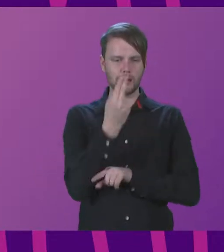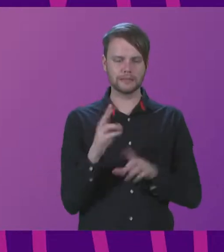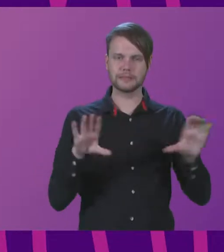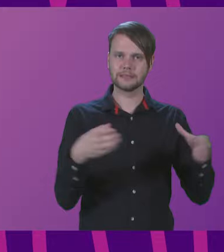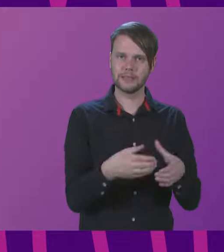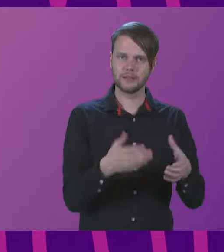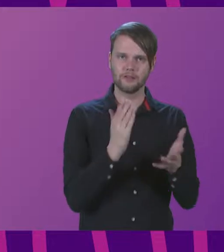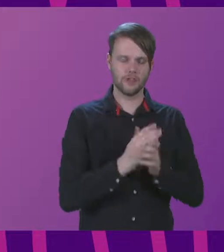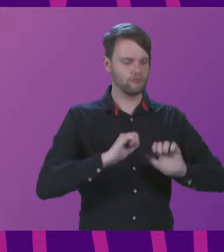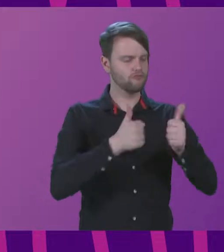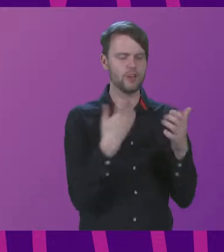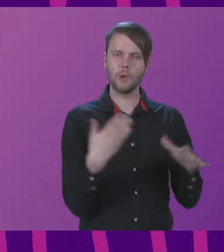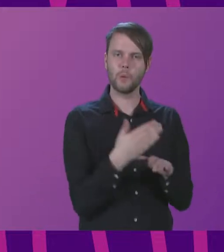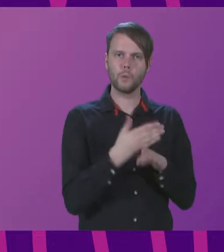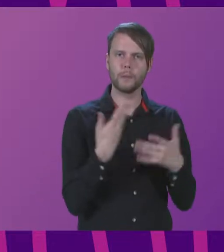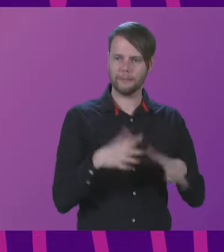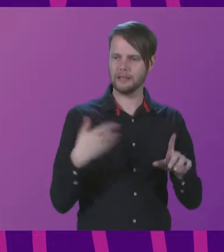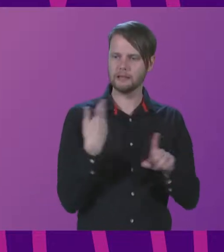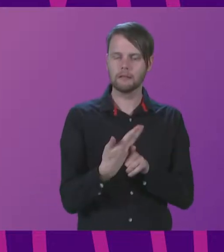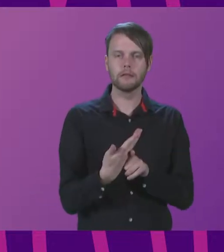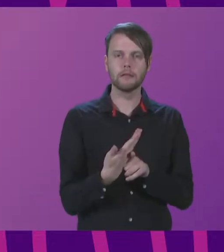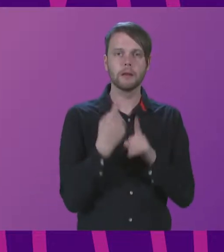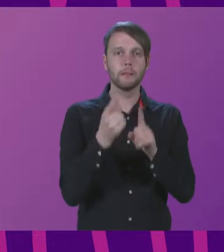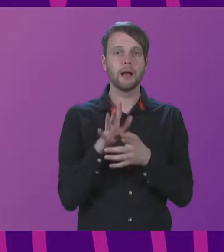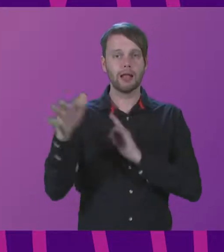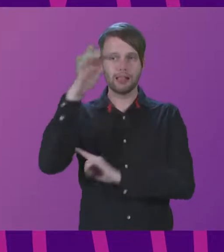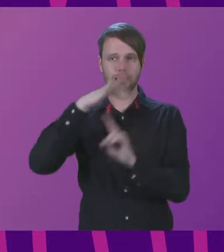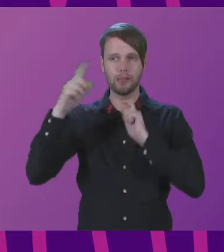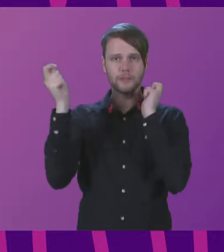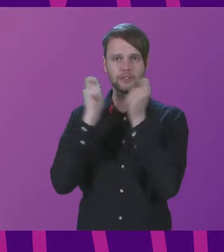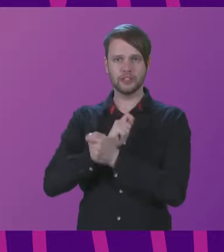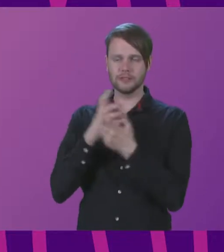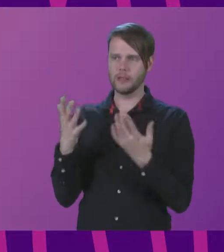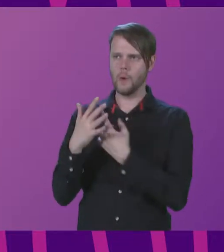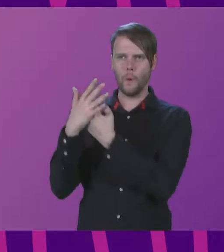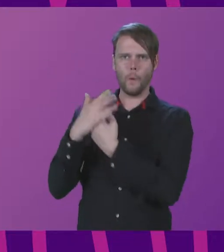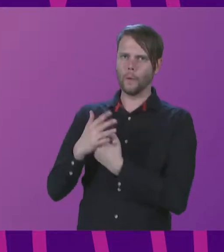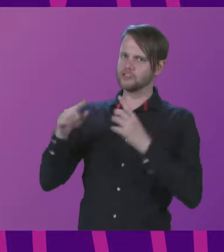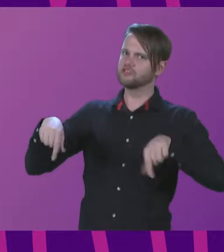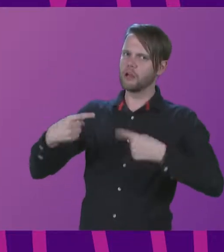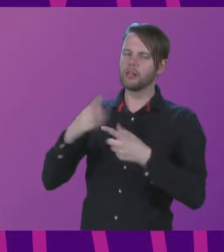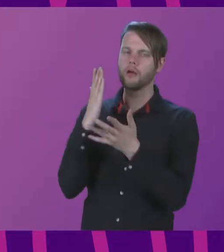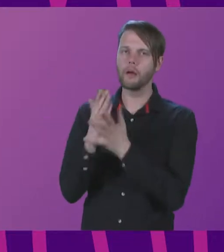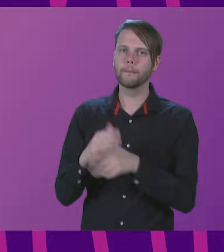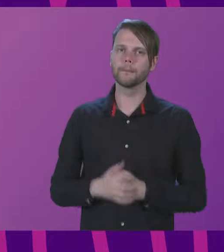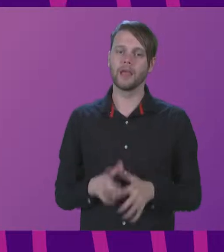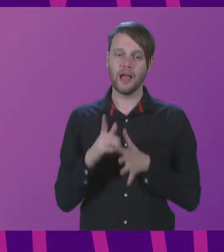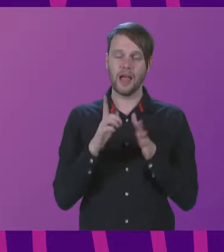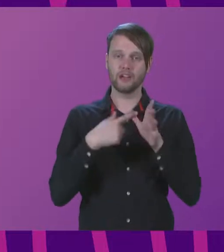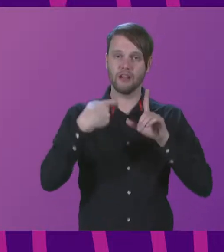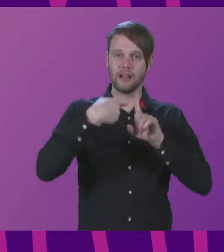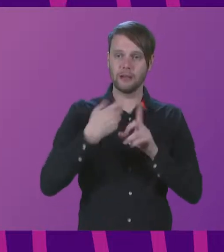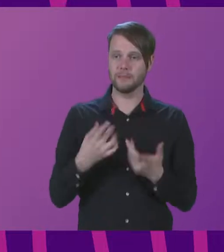is doing great work already. But climate change remains a pressing challenge. As Akram Khan's daughter